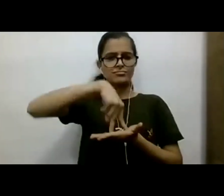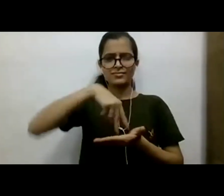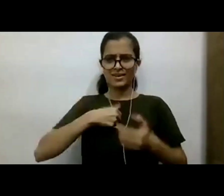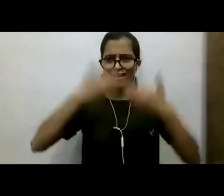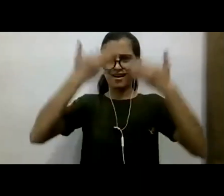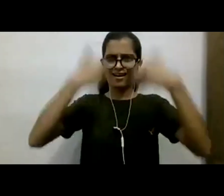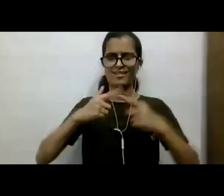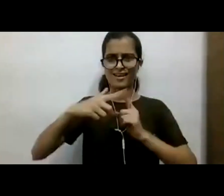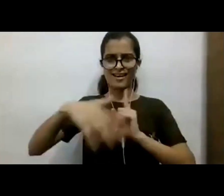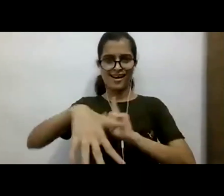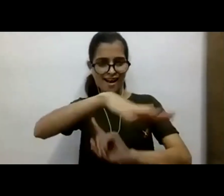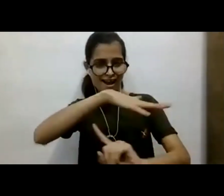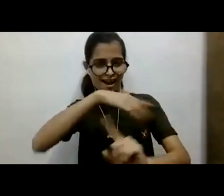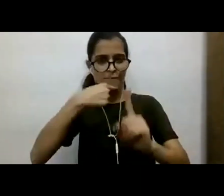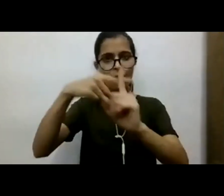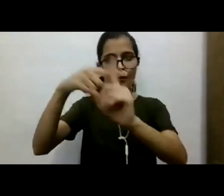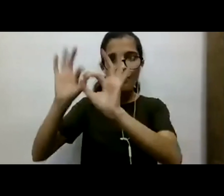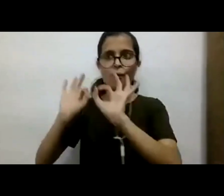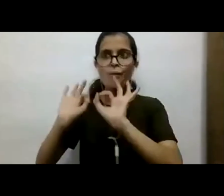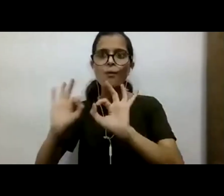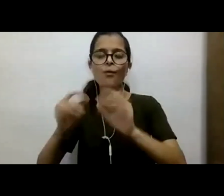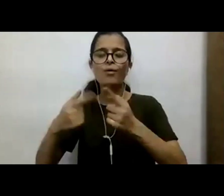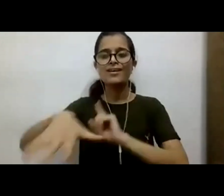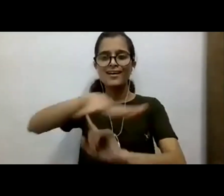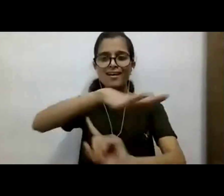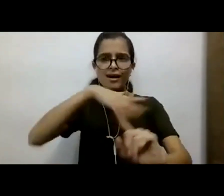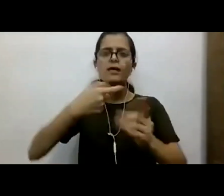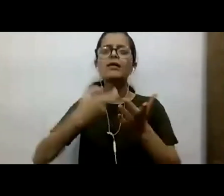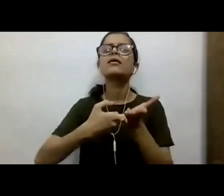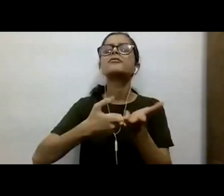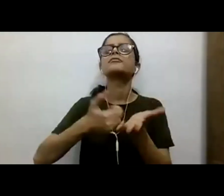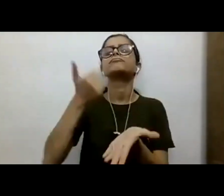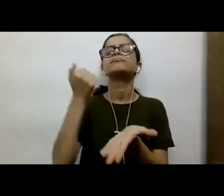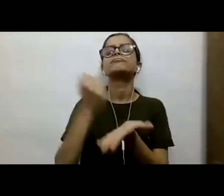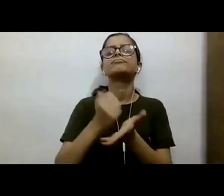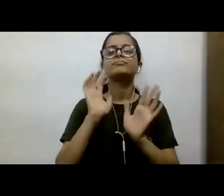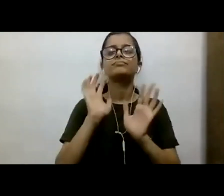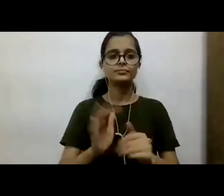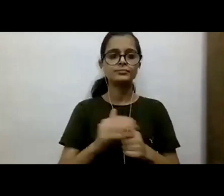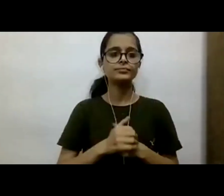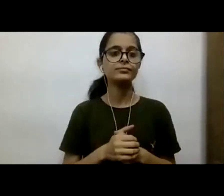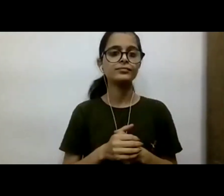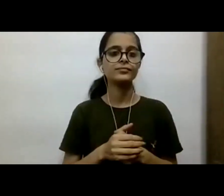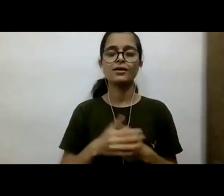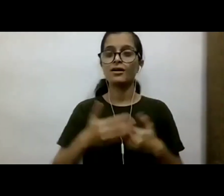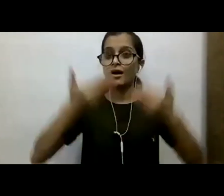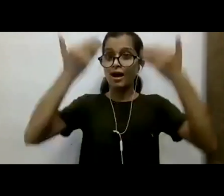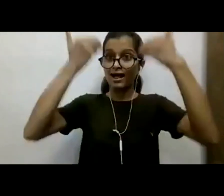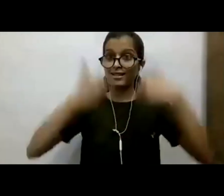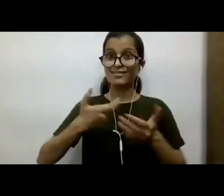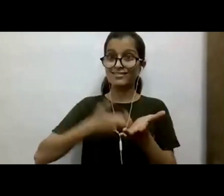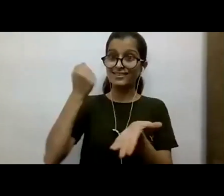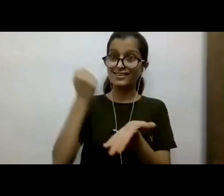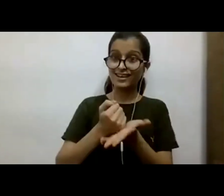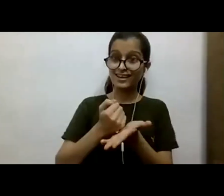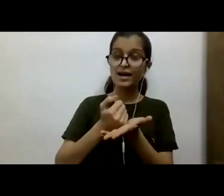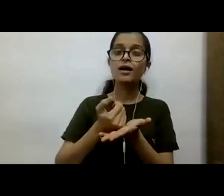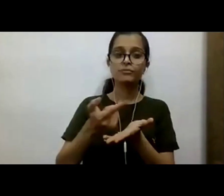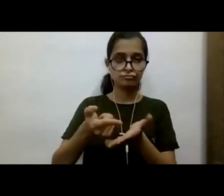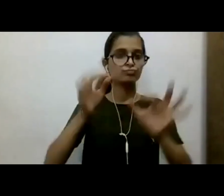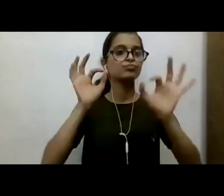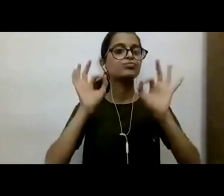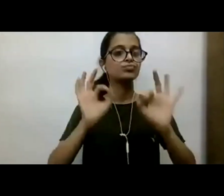get, a lot of other rights are linked with the right to environment. For instance, our, you know, right to health is very closely linked to environment.